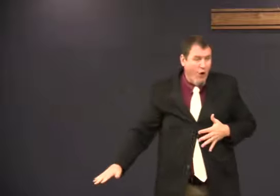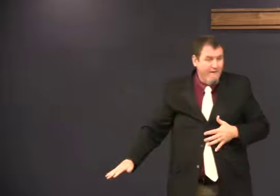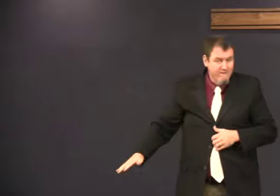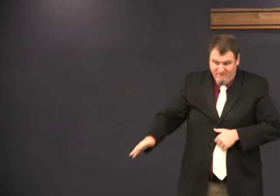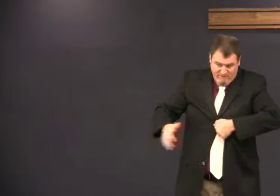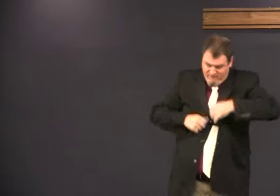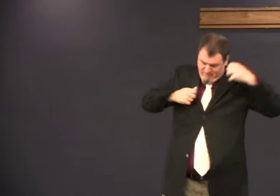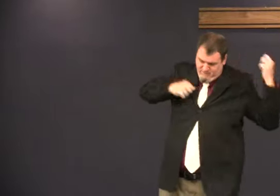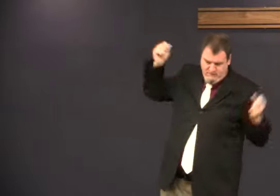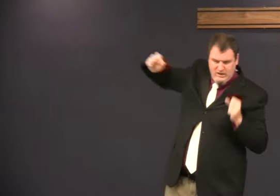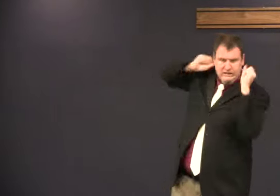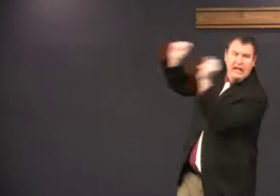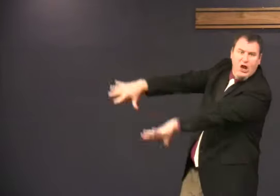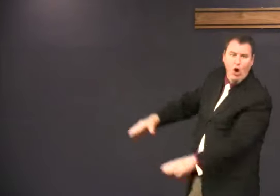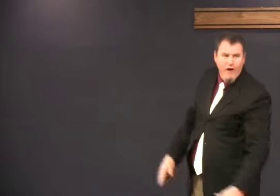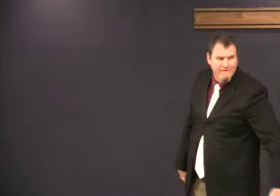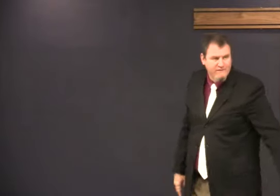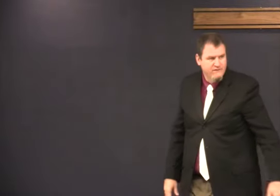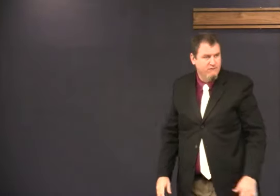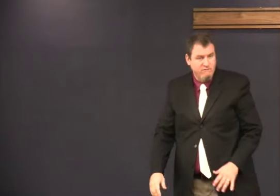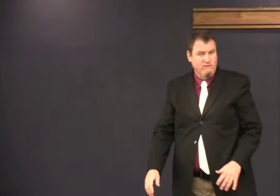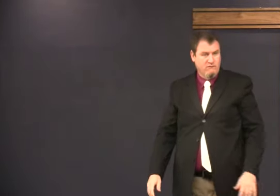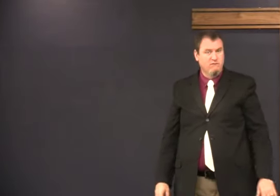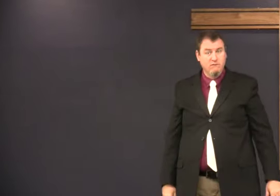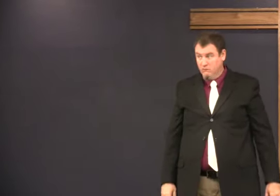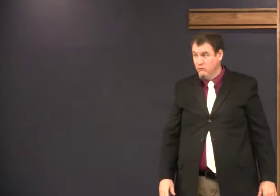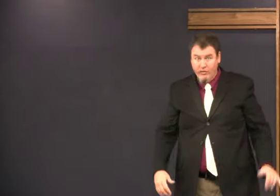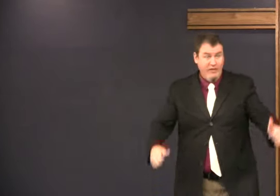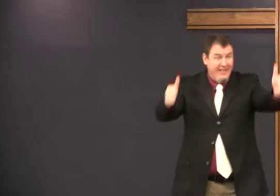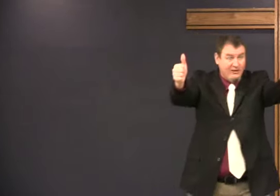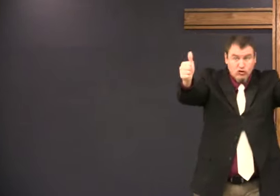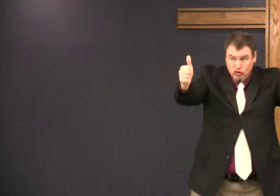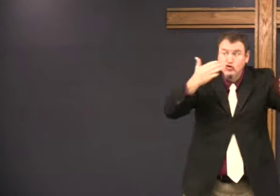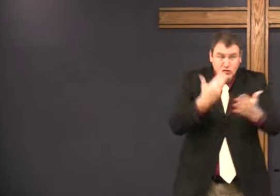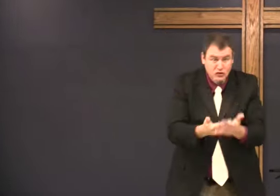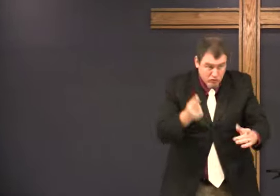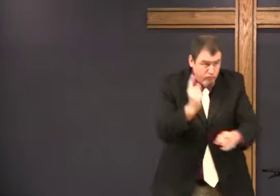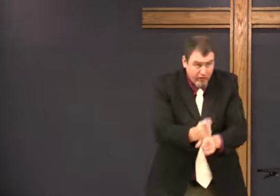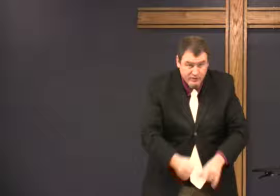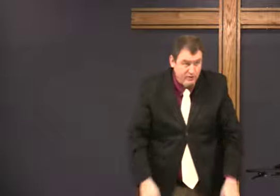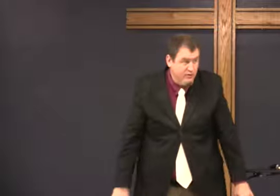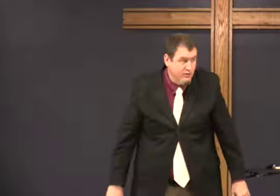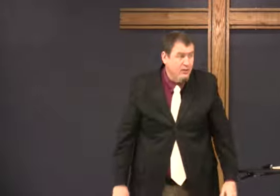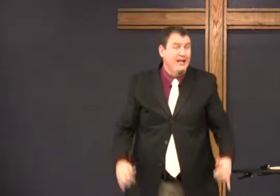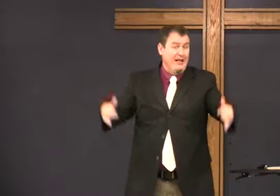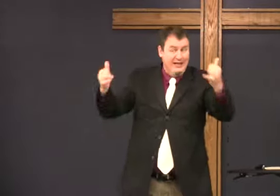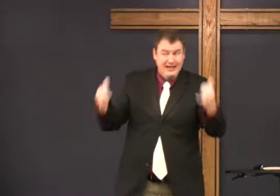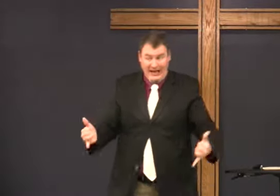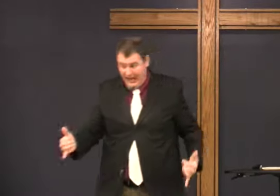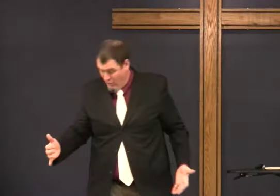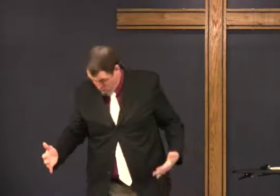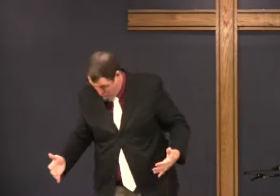take it off. Take it off. That's good, right? Now,